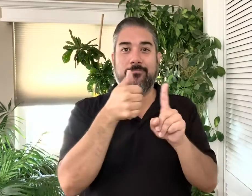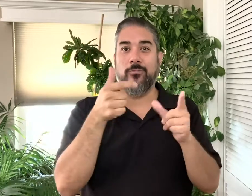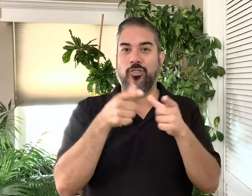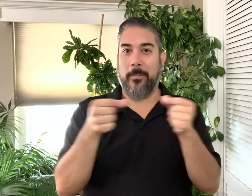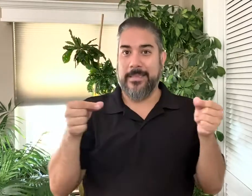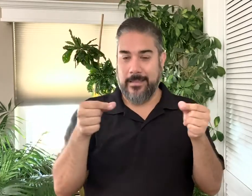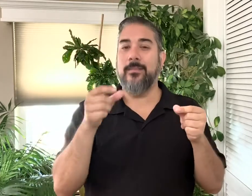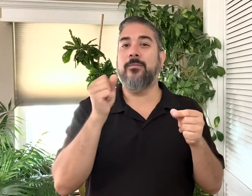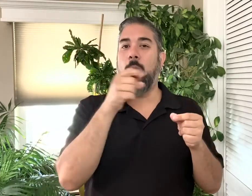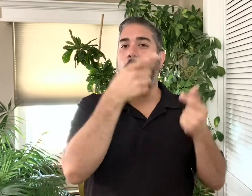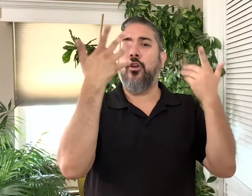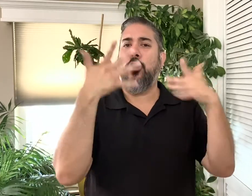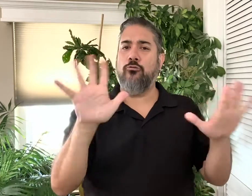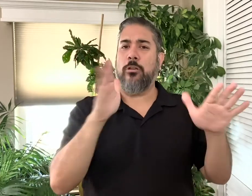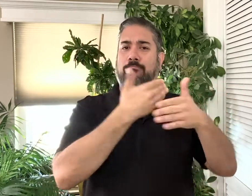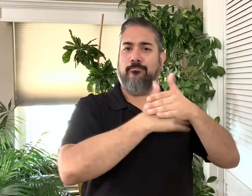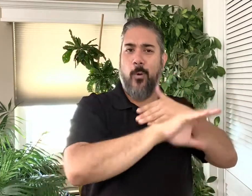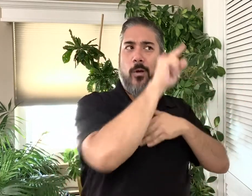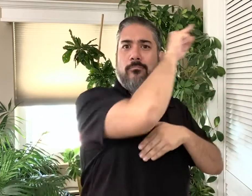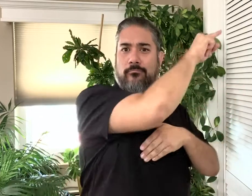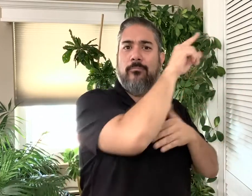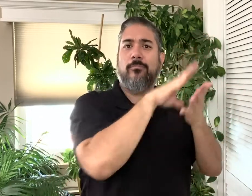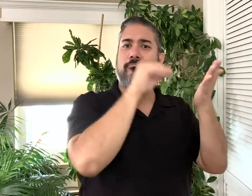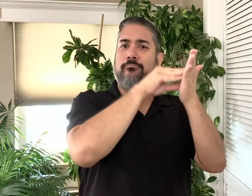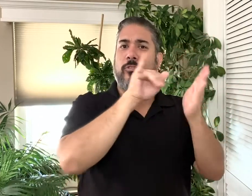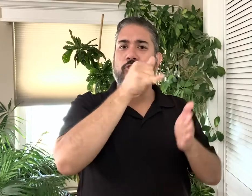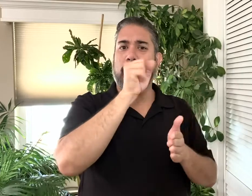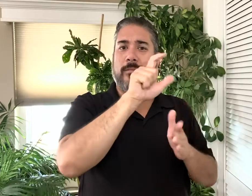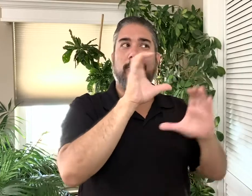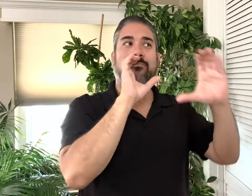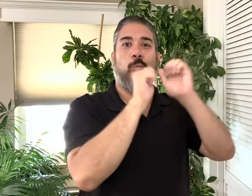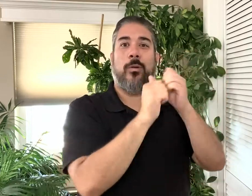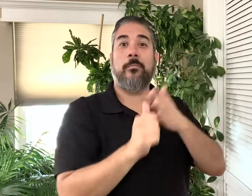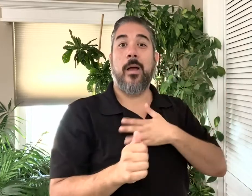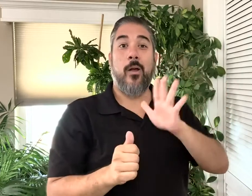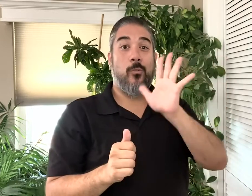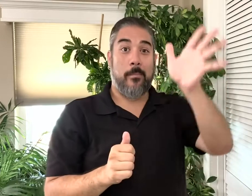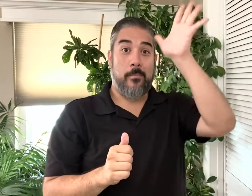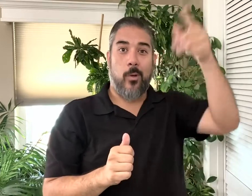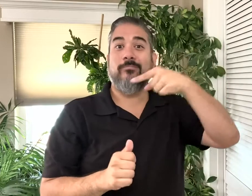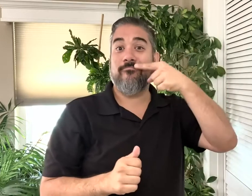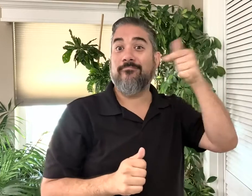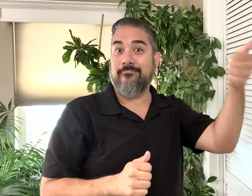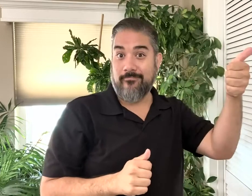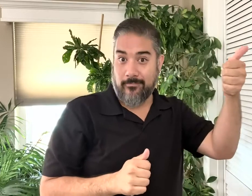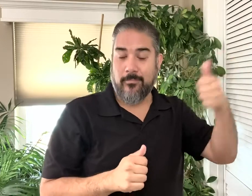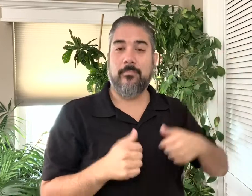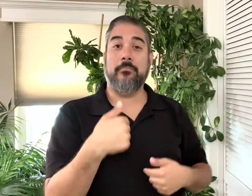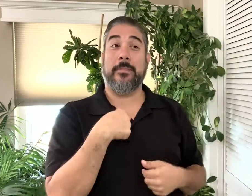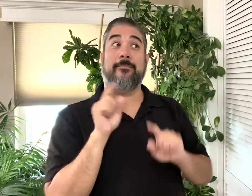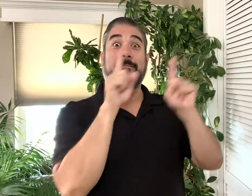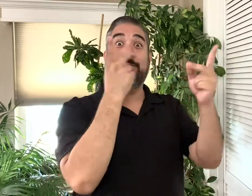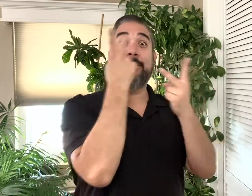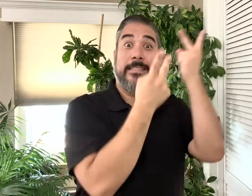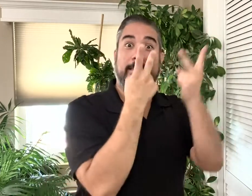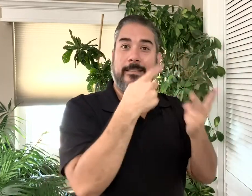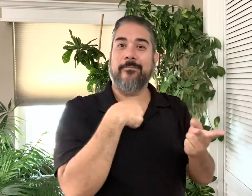Also, because my father is Japanese, he was born in Japan and learned Japanese Sign Language as a way to communicate with his parents.